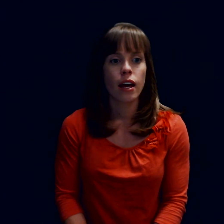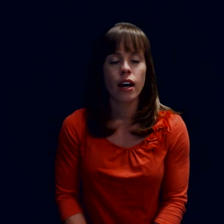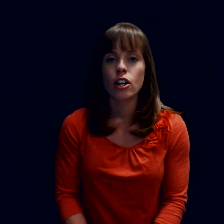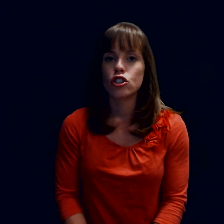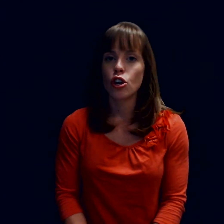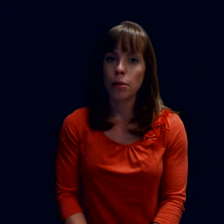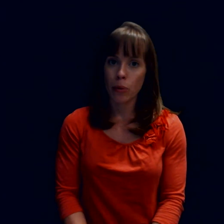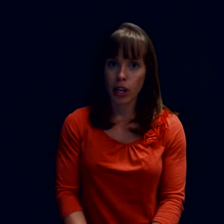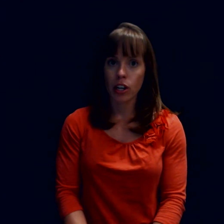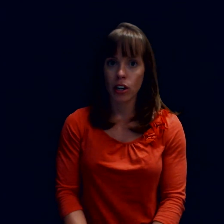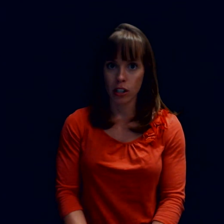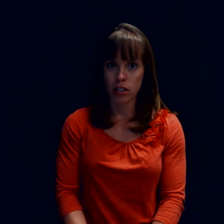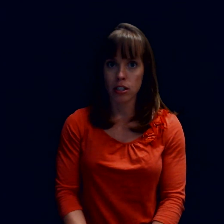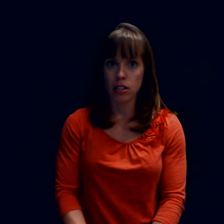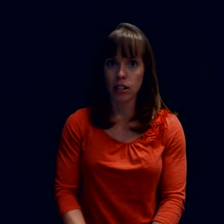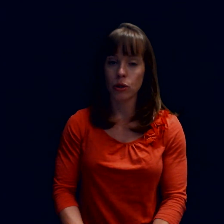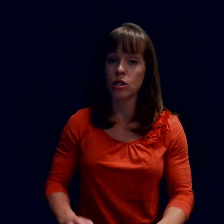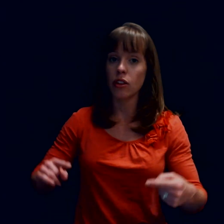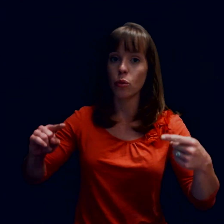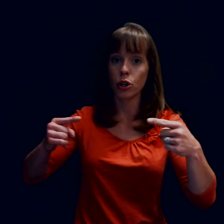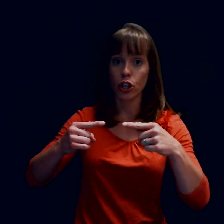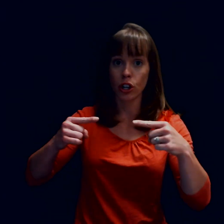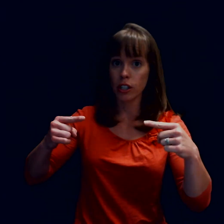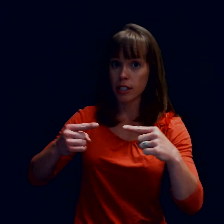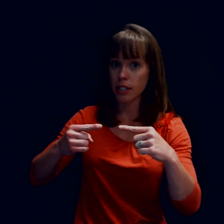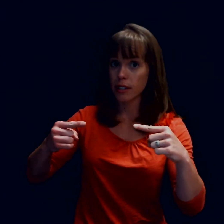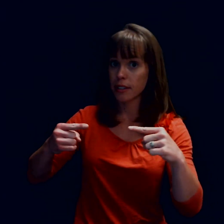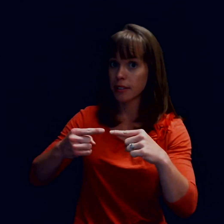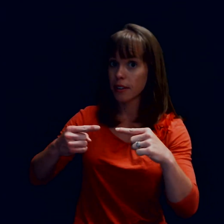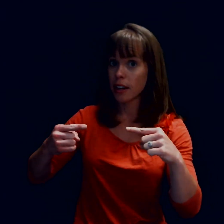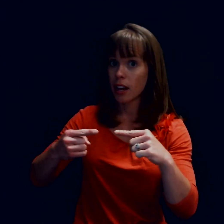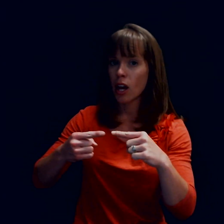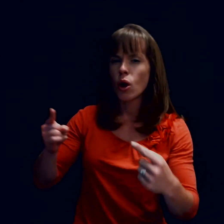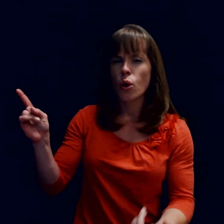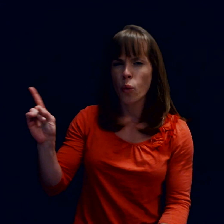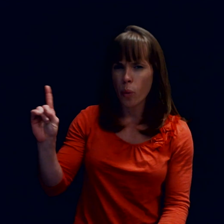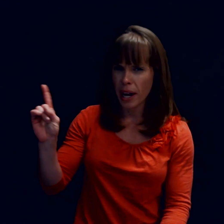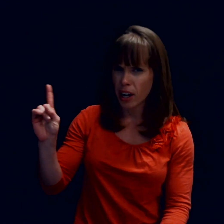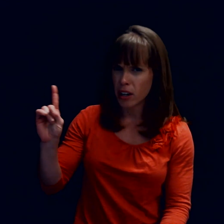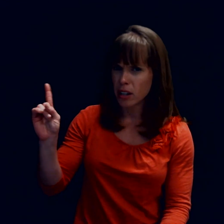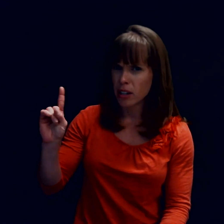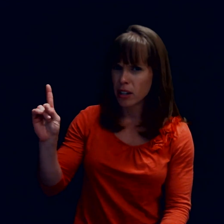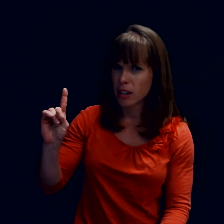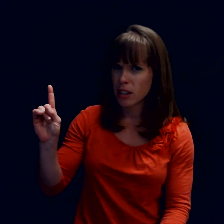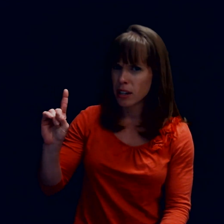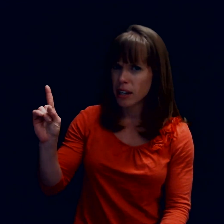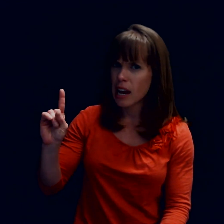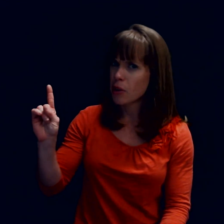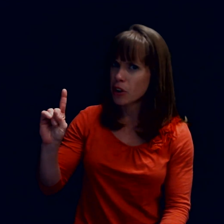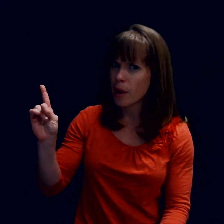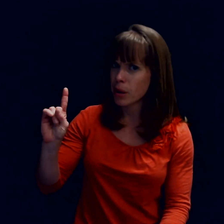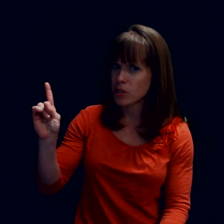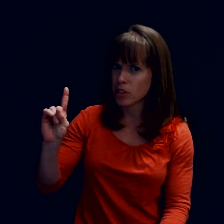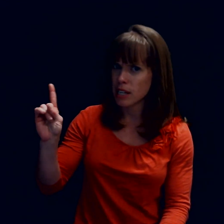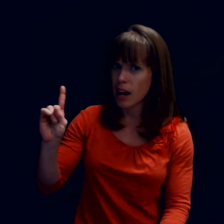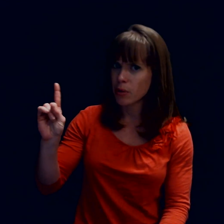Show me where it hurts. You sign the word hurt. Wear. Now your eyebrows are down,